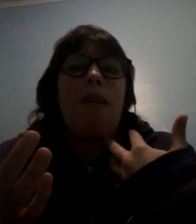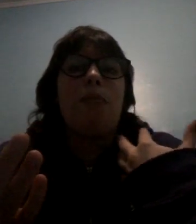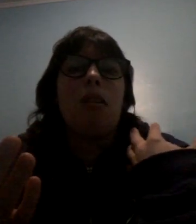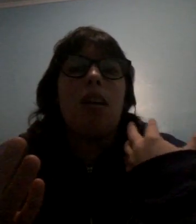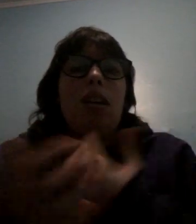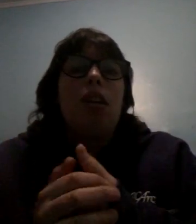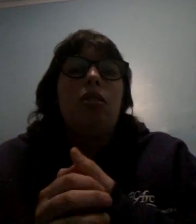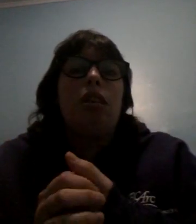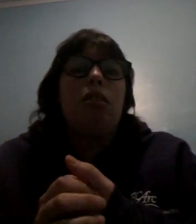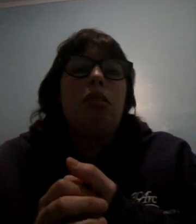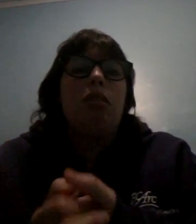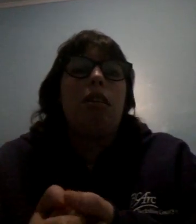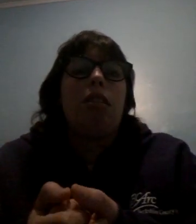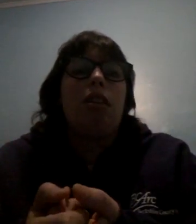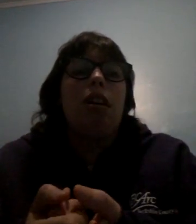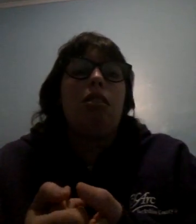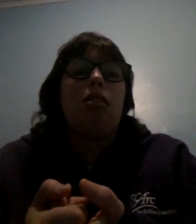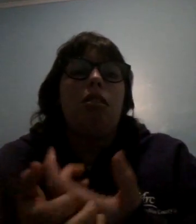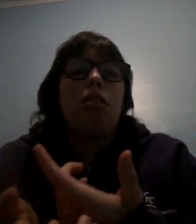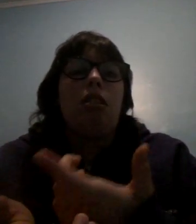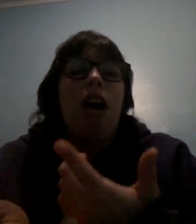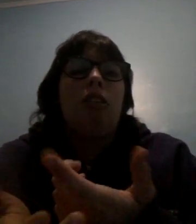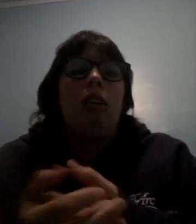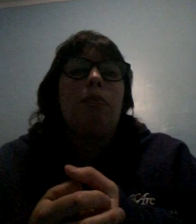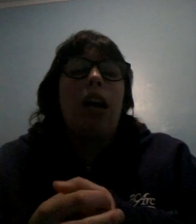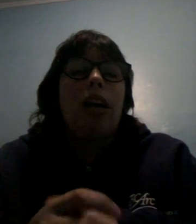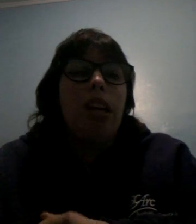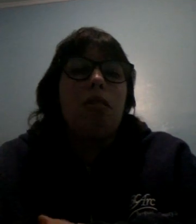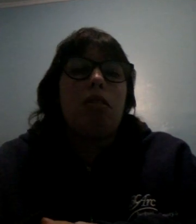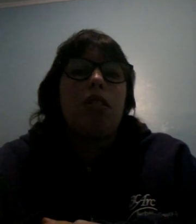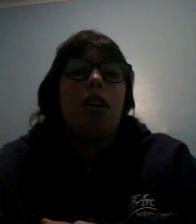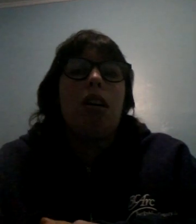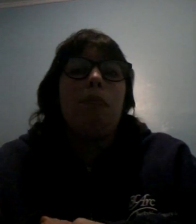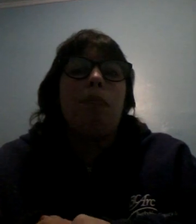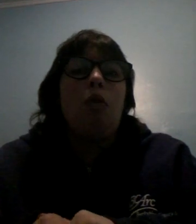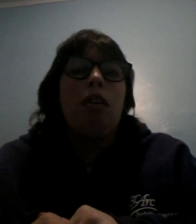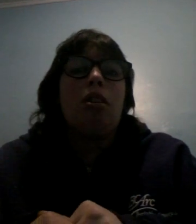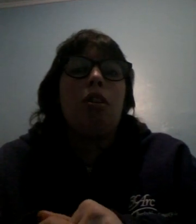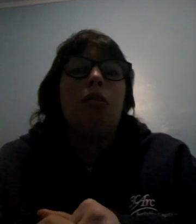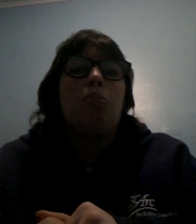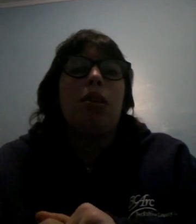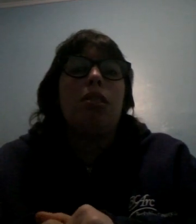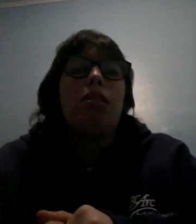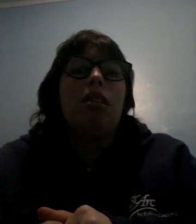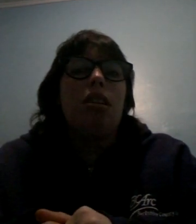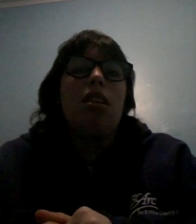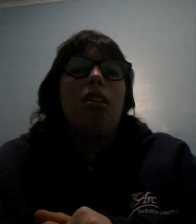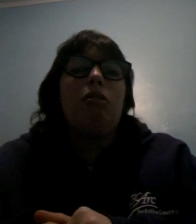I'm trying to think on ideas that I'm wanting to think of but it